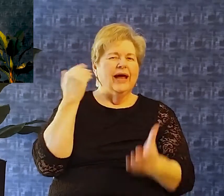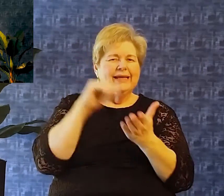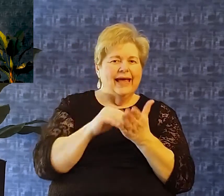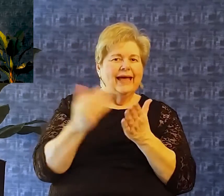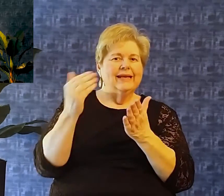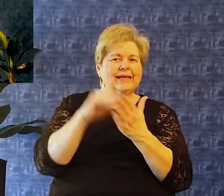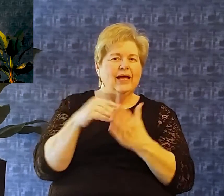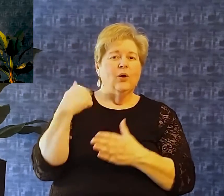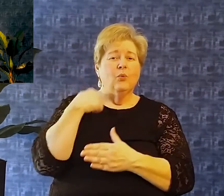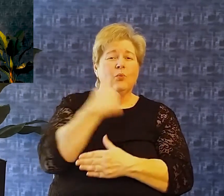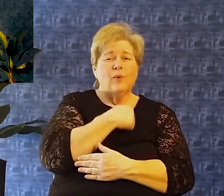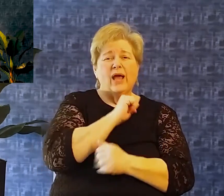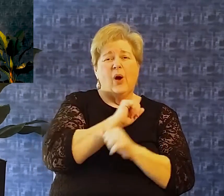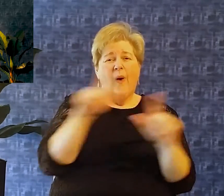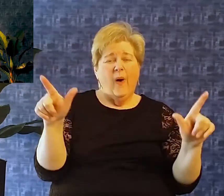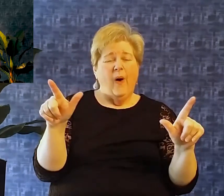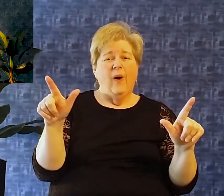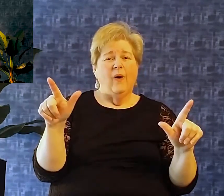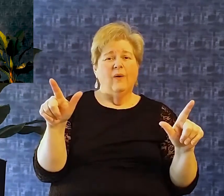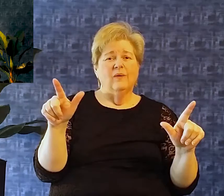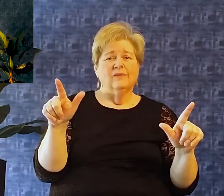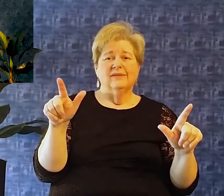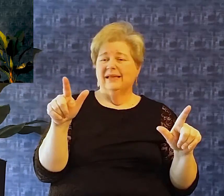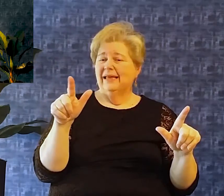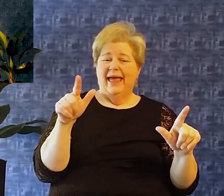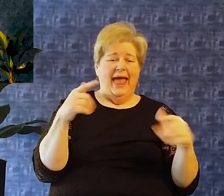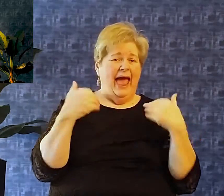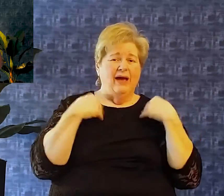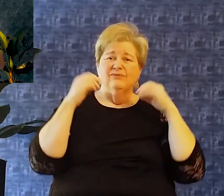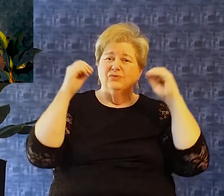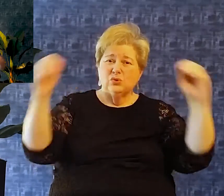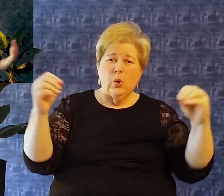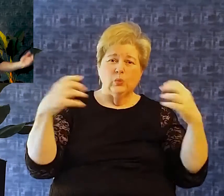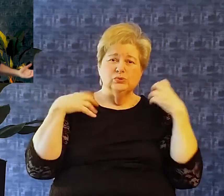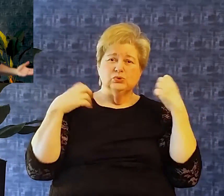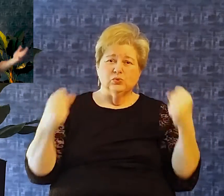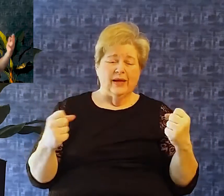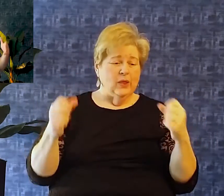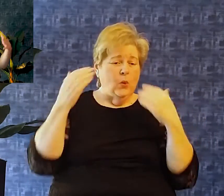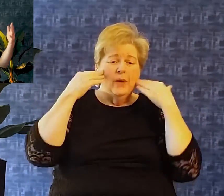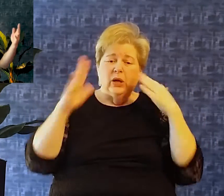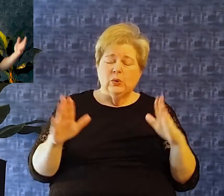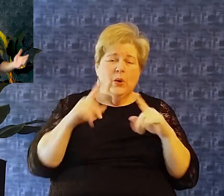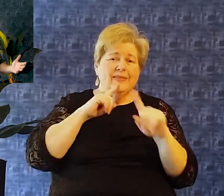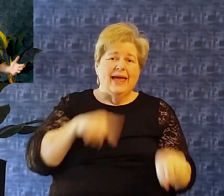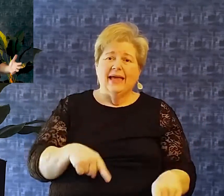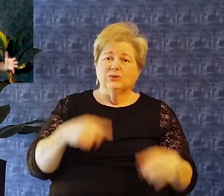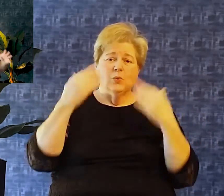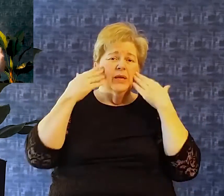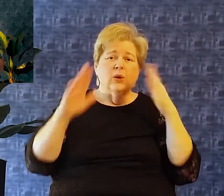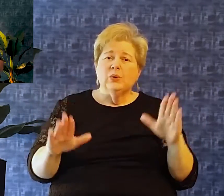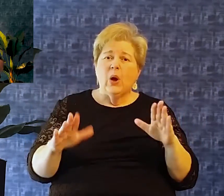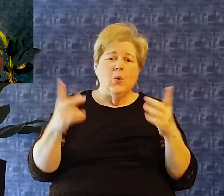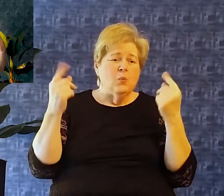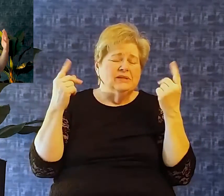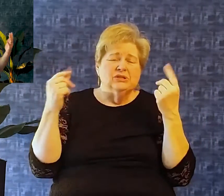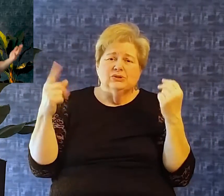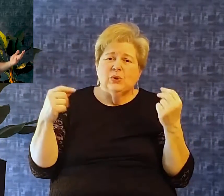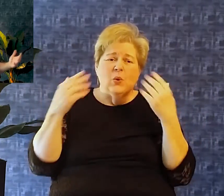repetitive refrain That we all are out of our own strength We don't know the answers We don't know where to